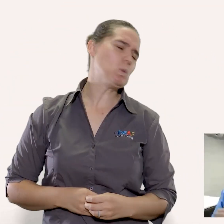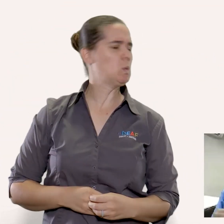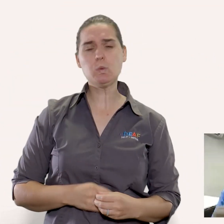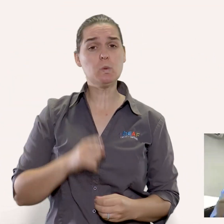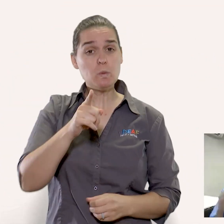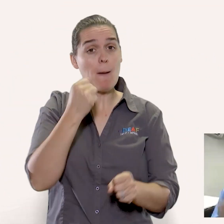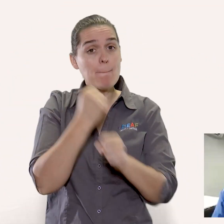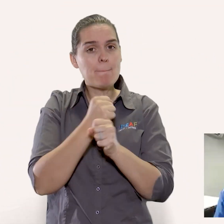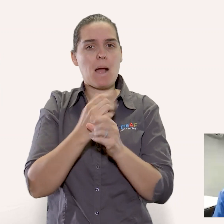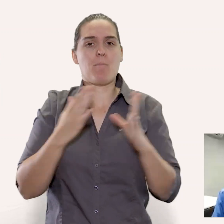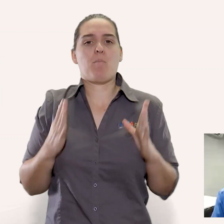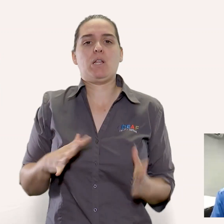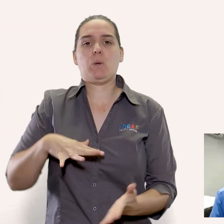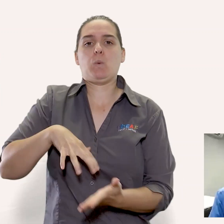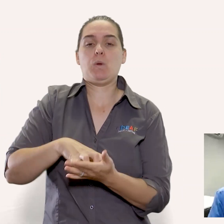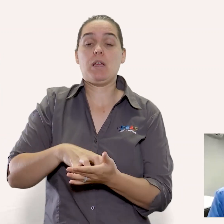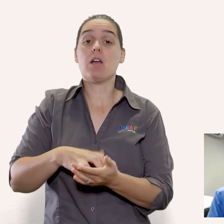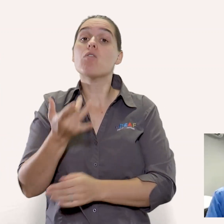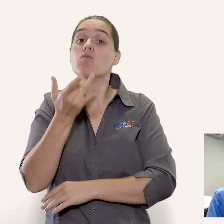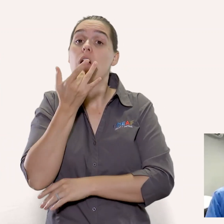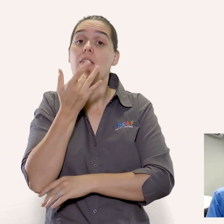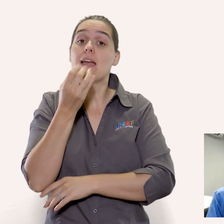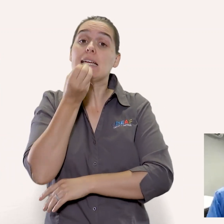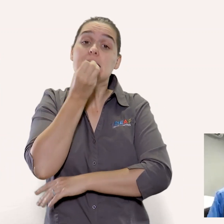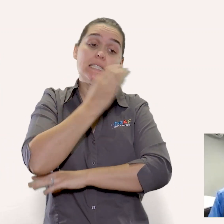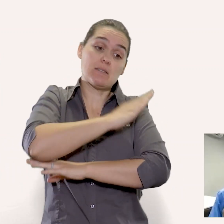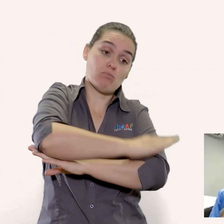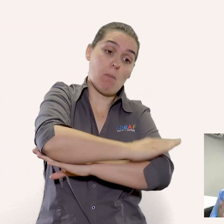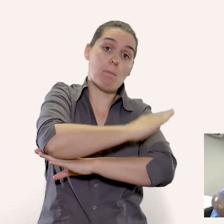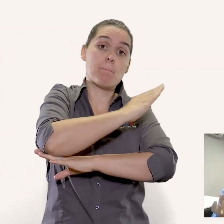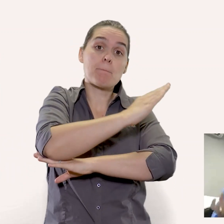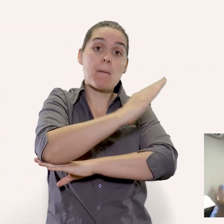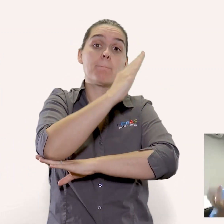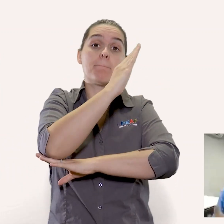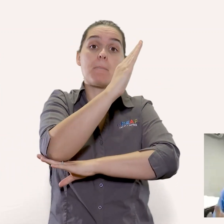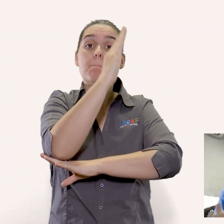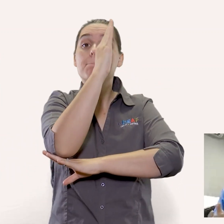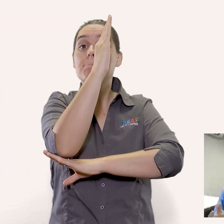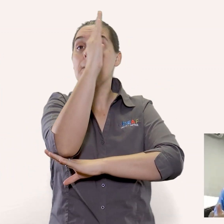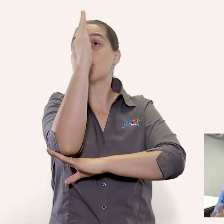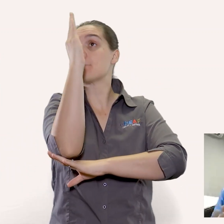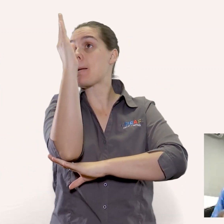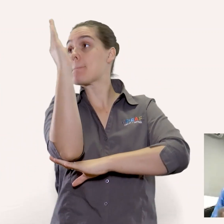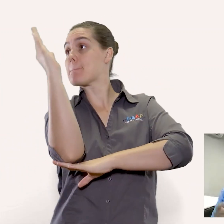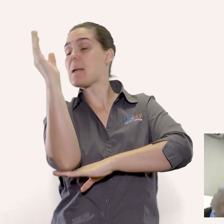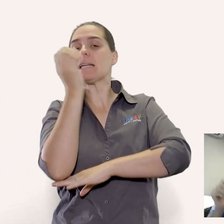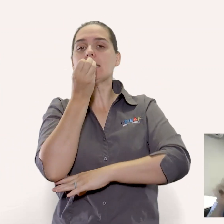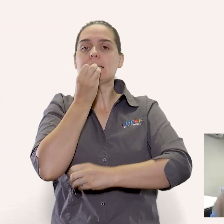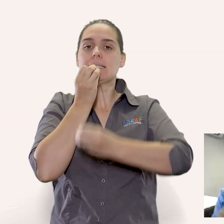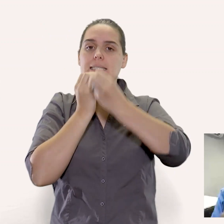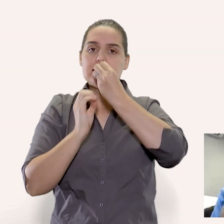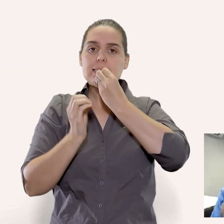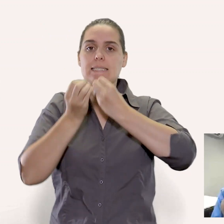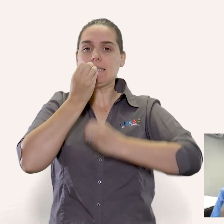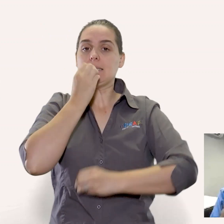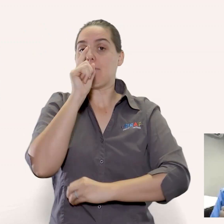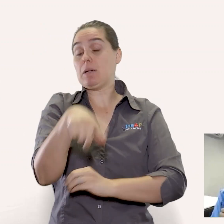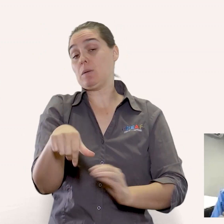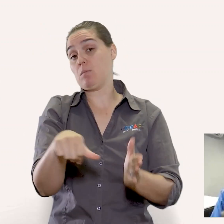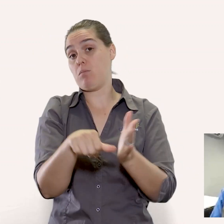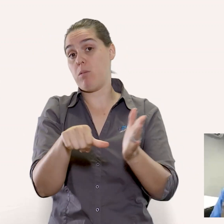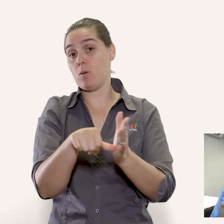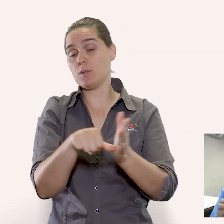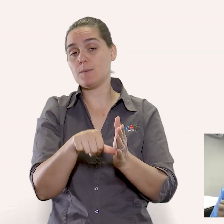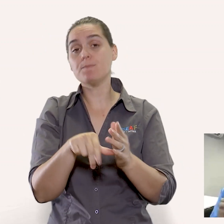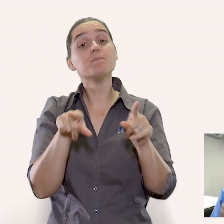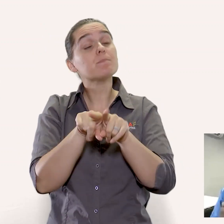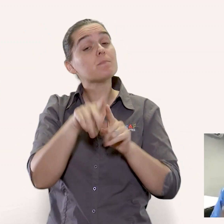suppressing the functioning of your white blood cells that are supposed to protect you and you're having a suppressed immune system now maybe just on that point it's very important